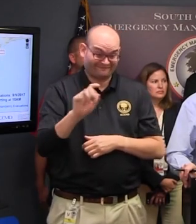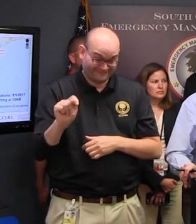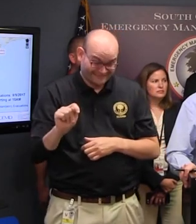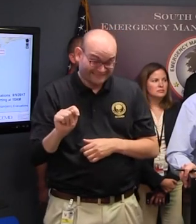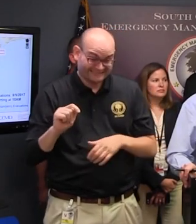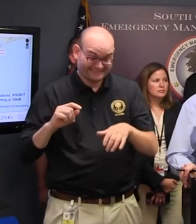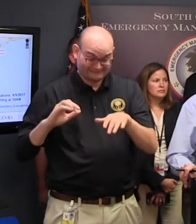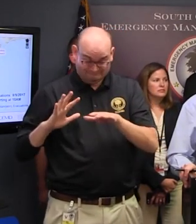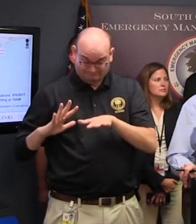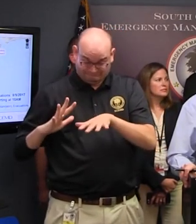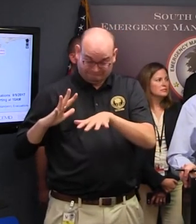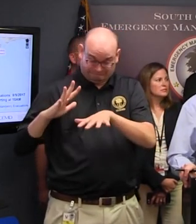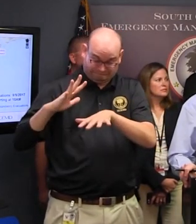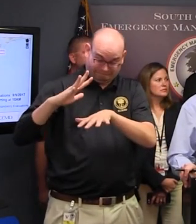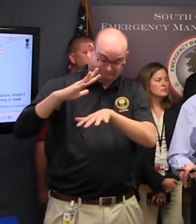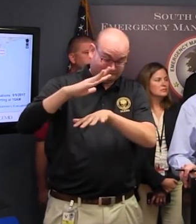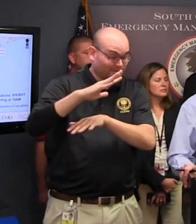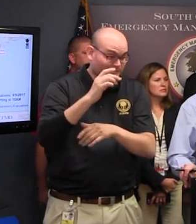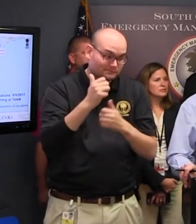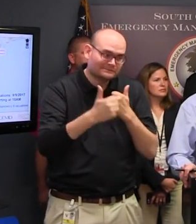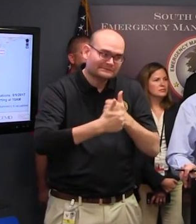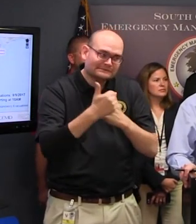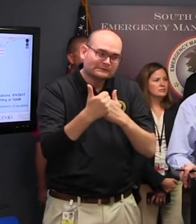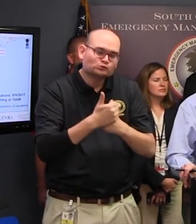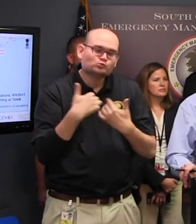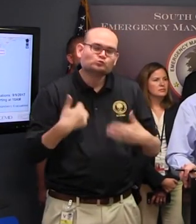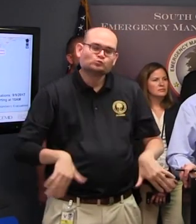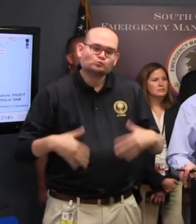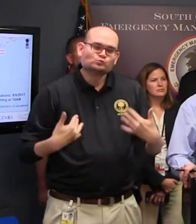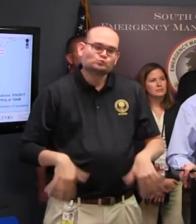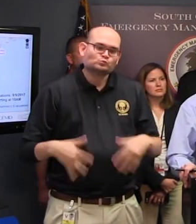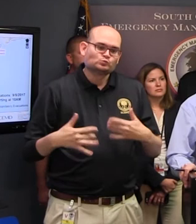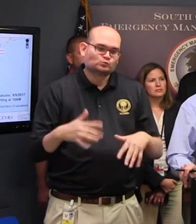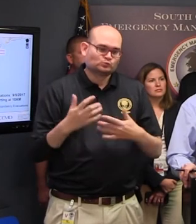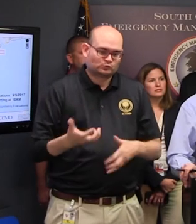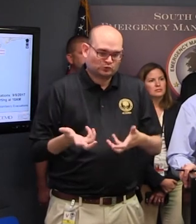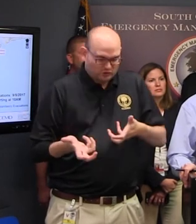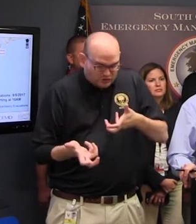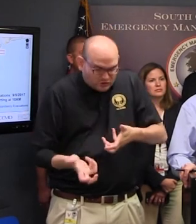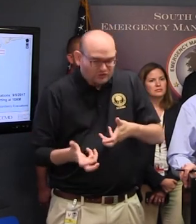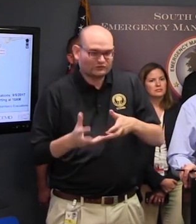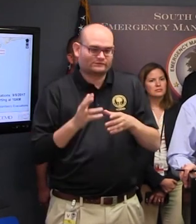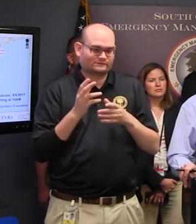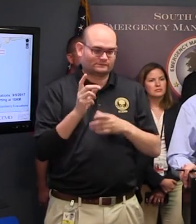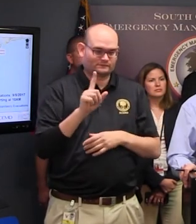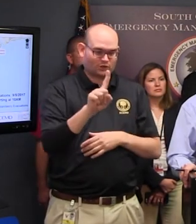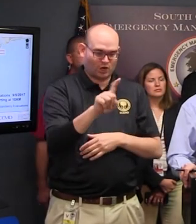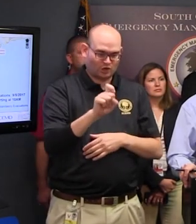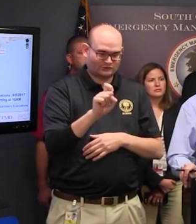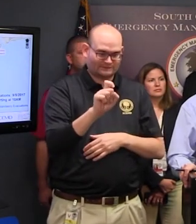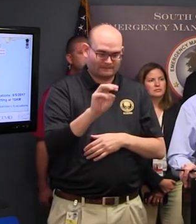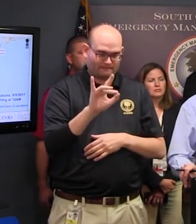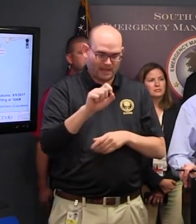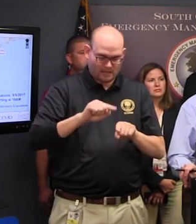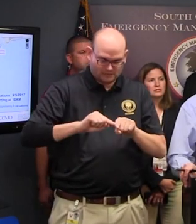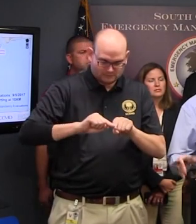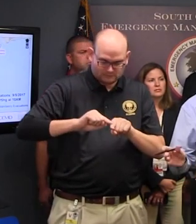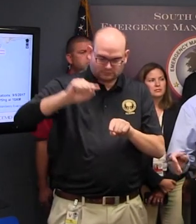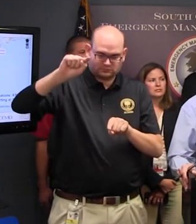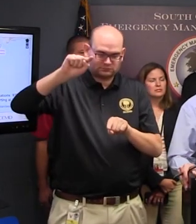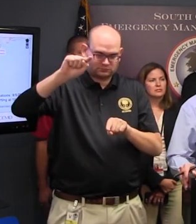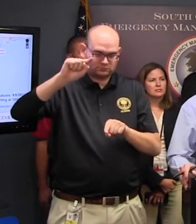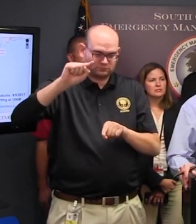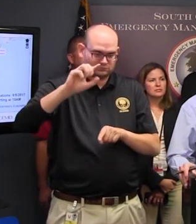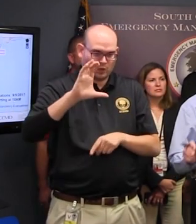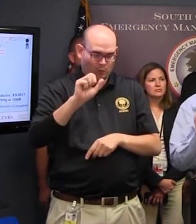the Isle of Palms Which is about 100 miles, maybe 90 something miles from the line down